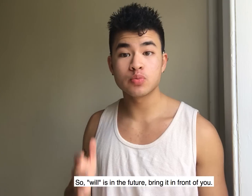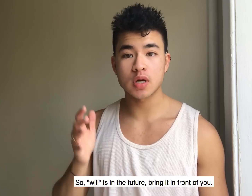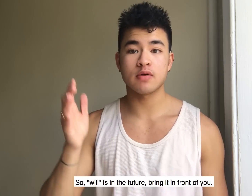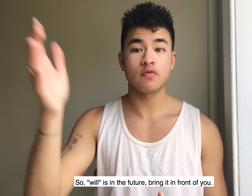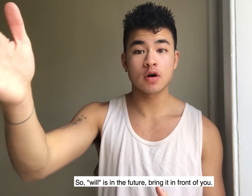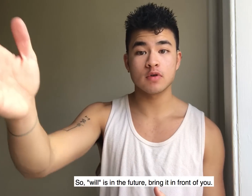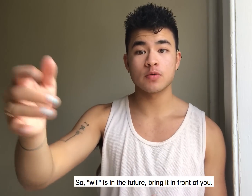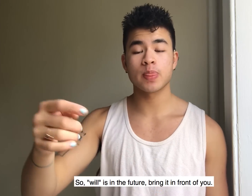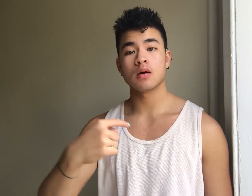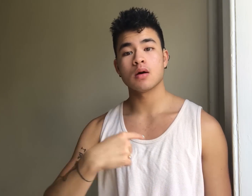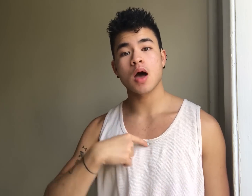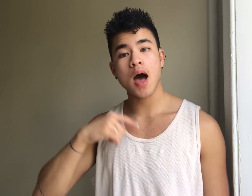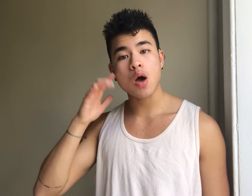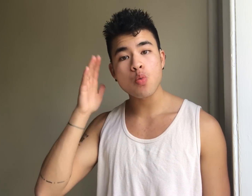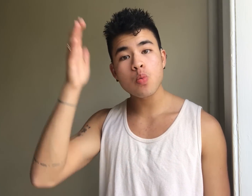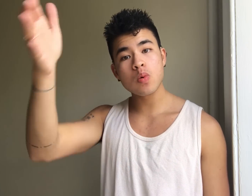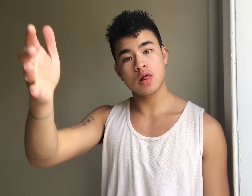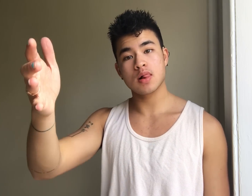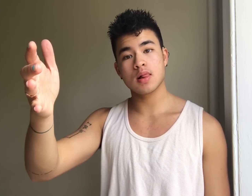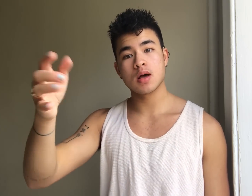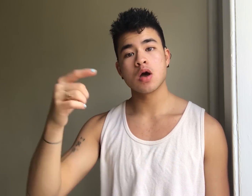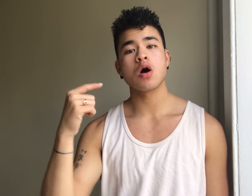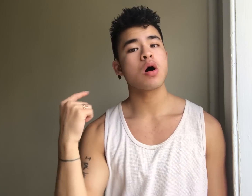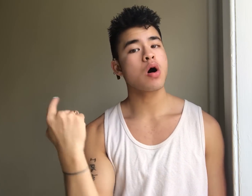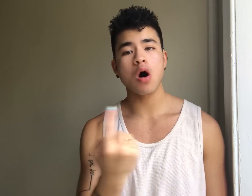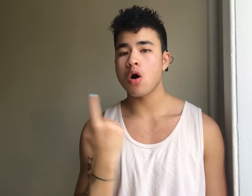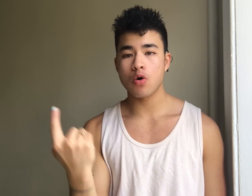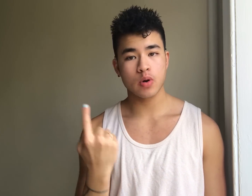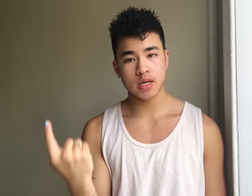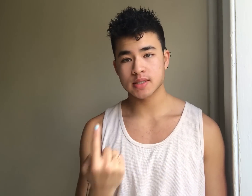you bring it in front of you I will always